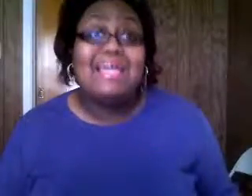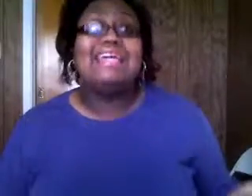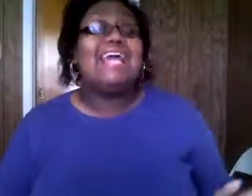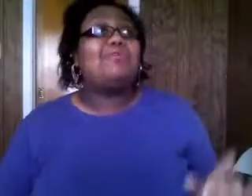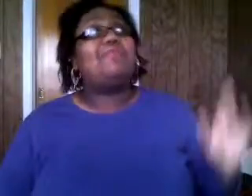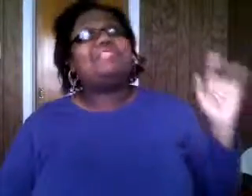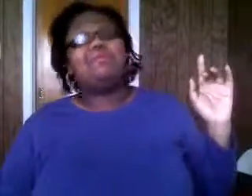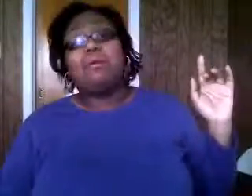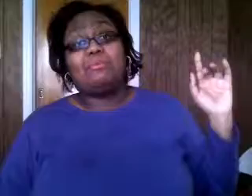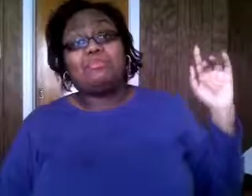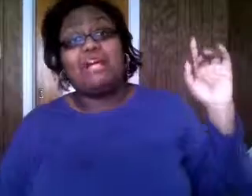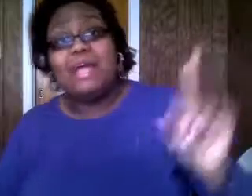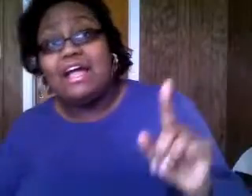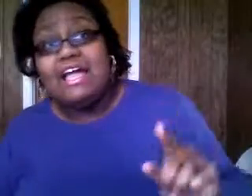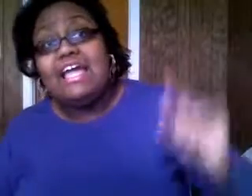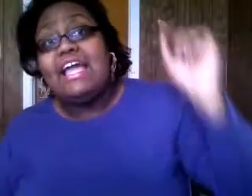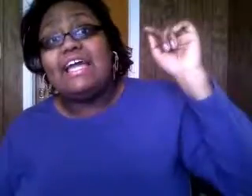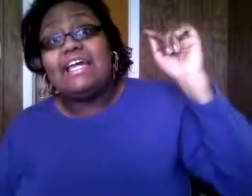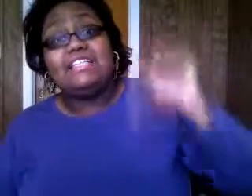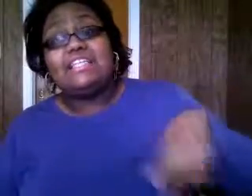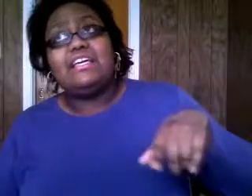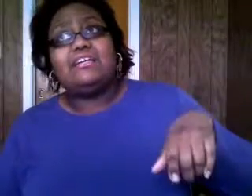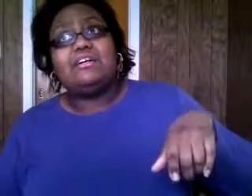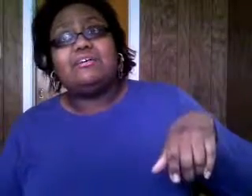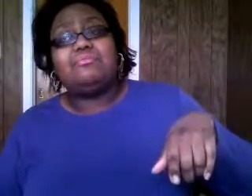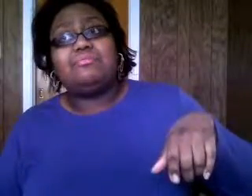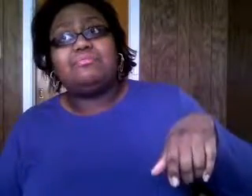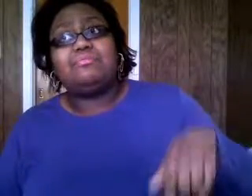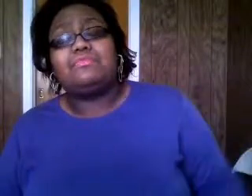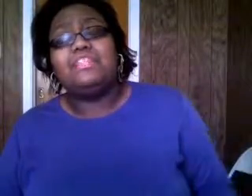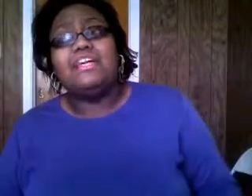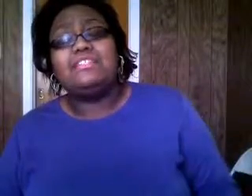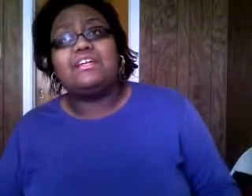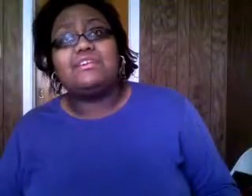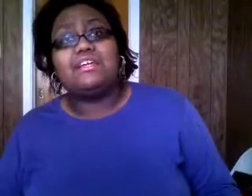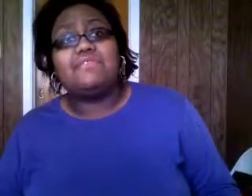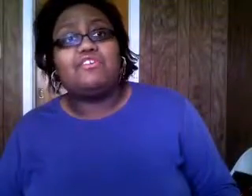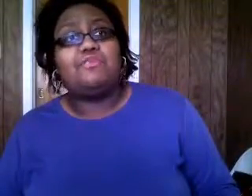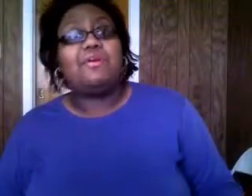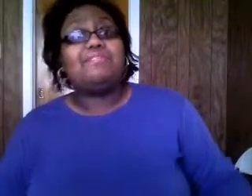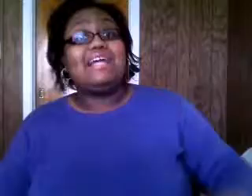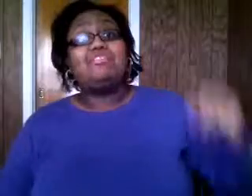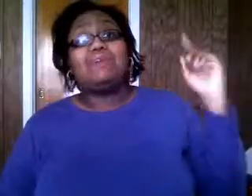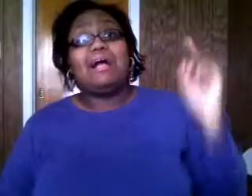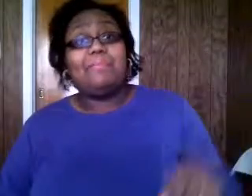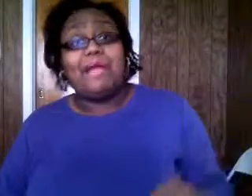he every time me my mama drive back he's in um yeah he's in an area not far from me but every time we drive back